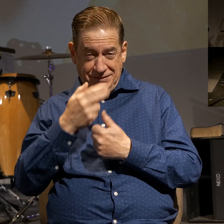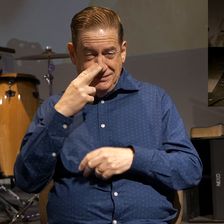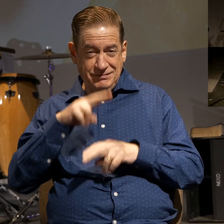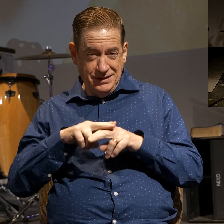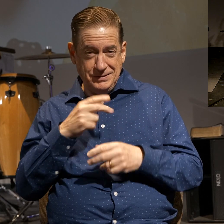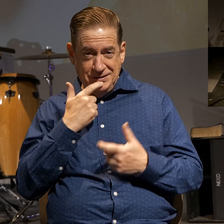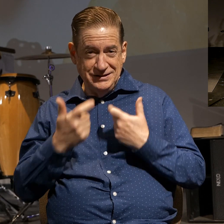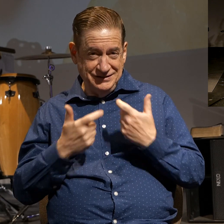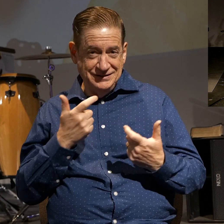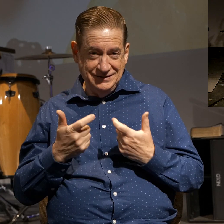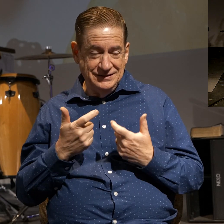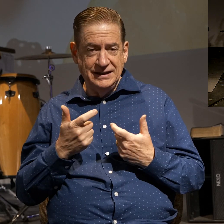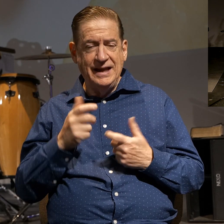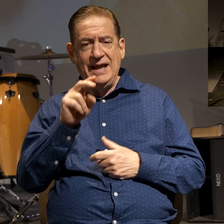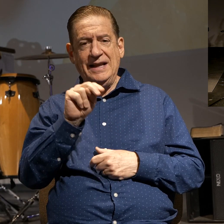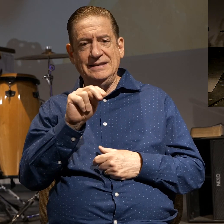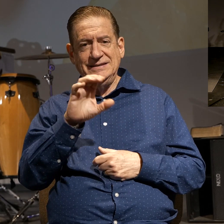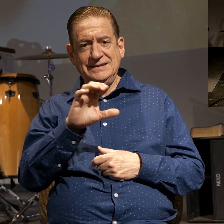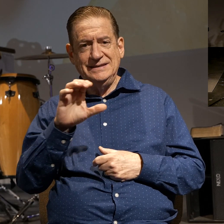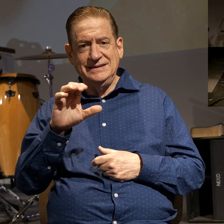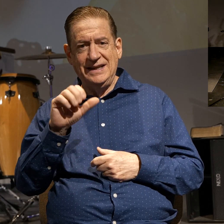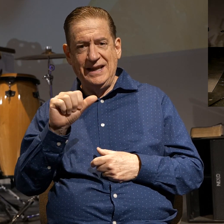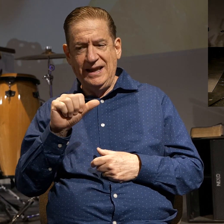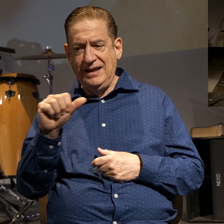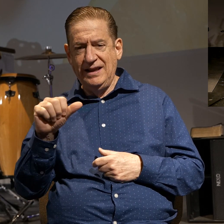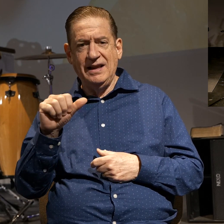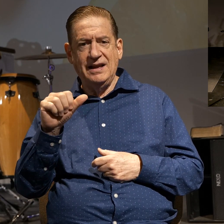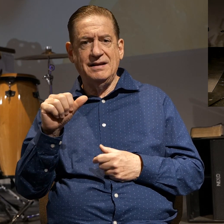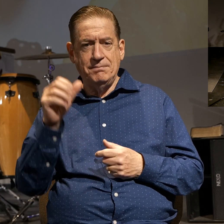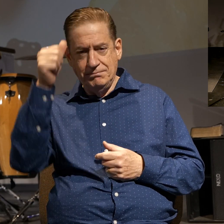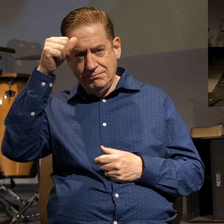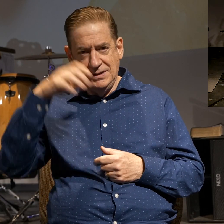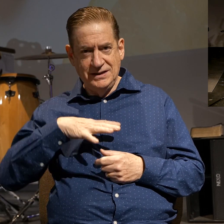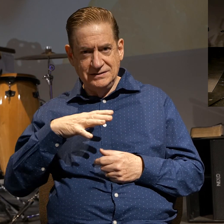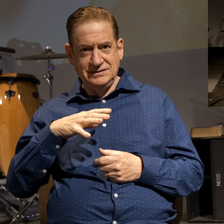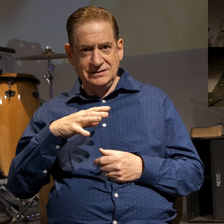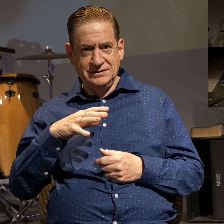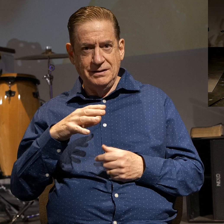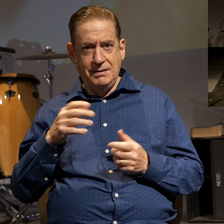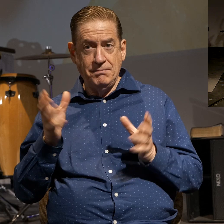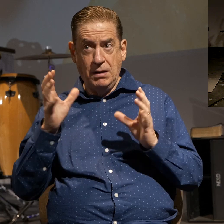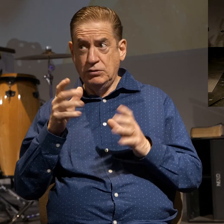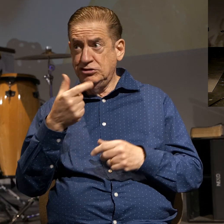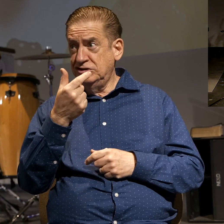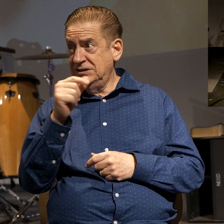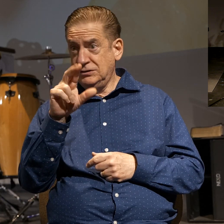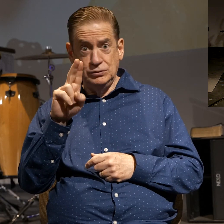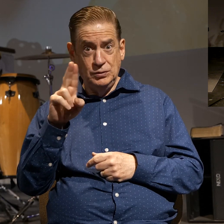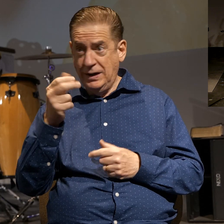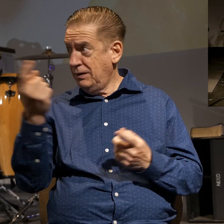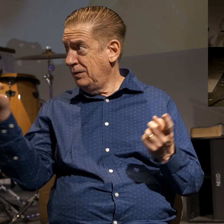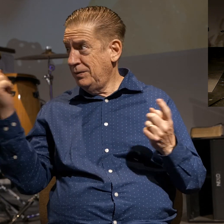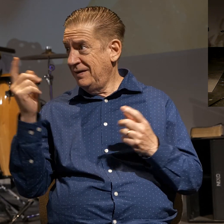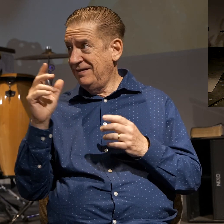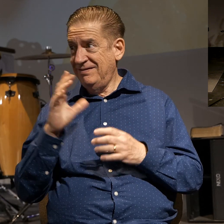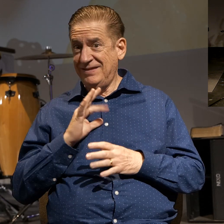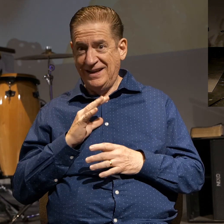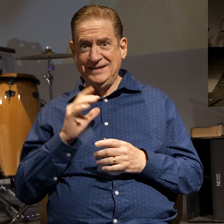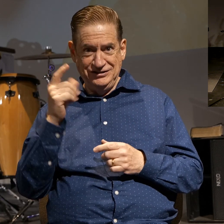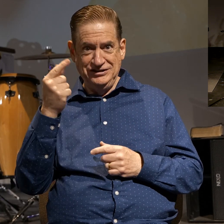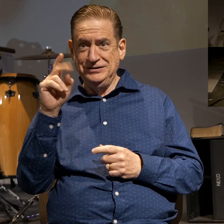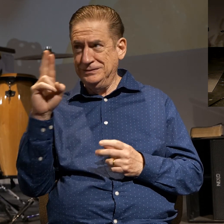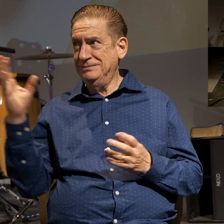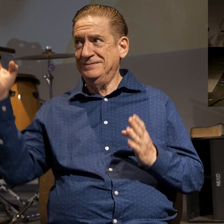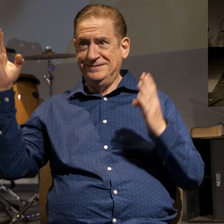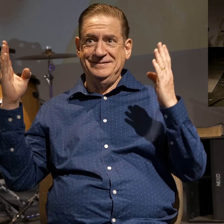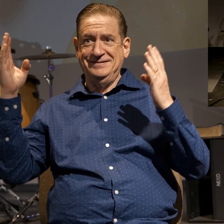in NCAA men's basketball. GCU, any GCU fans in the house? Okay. So